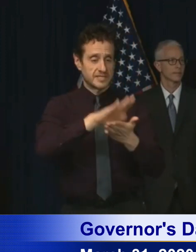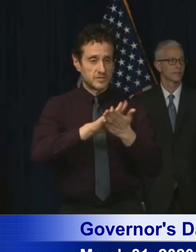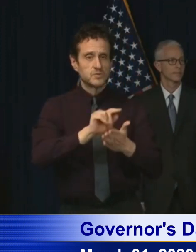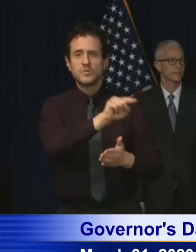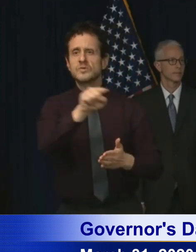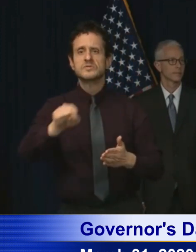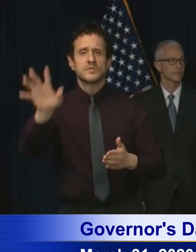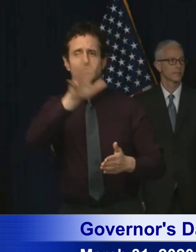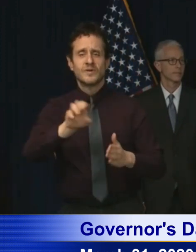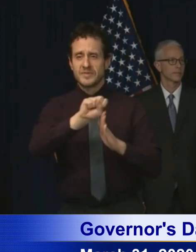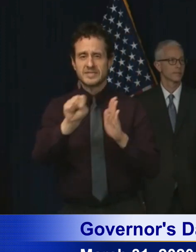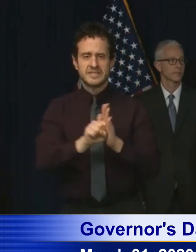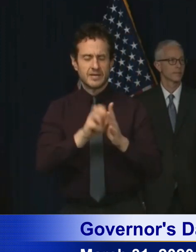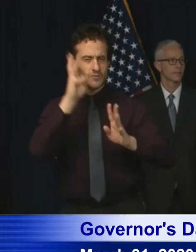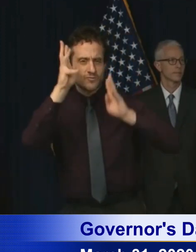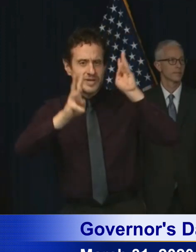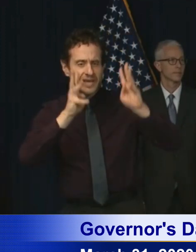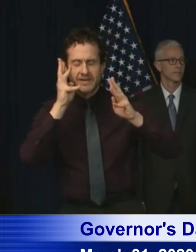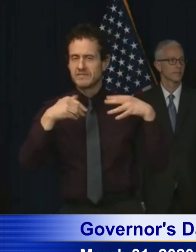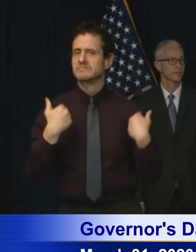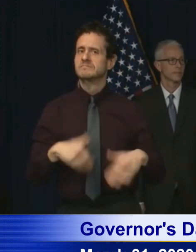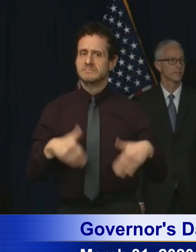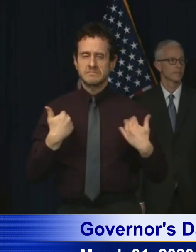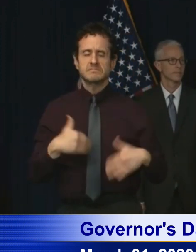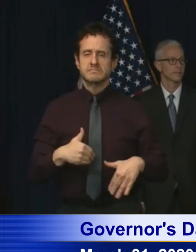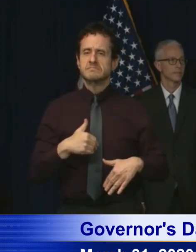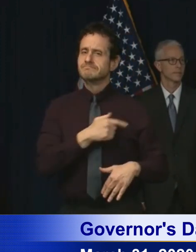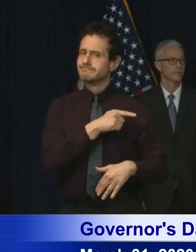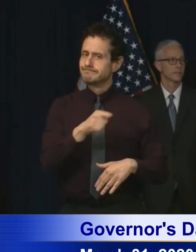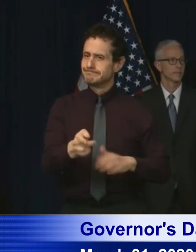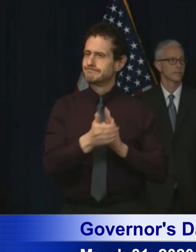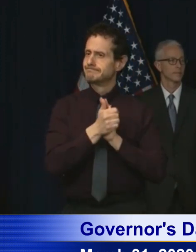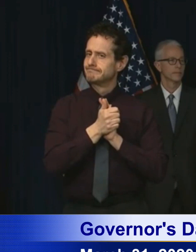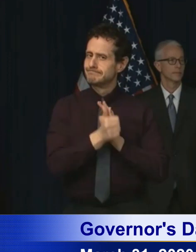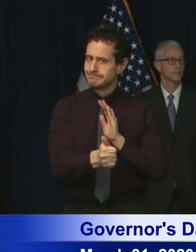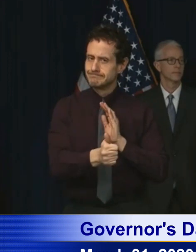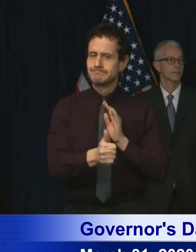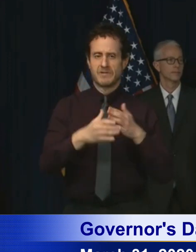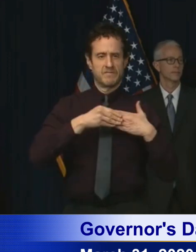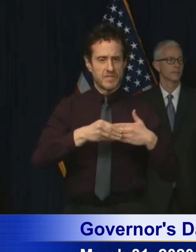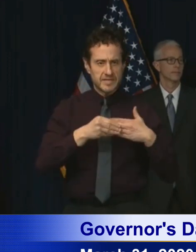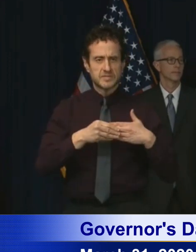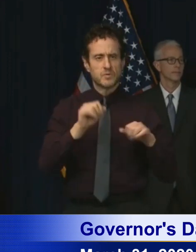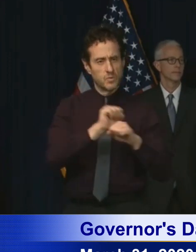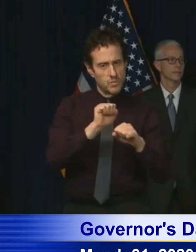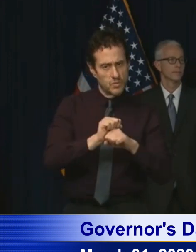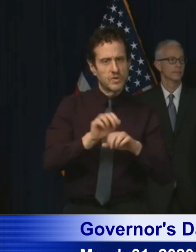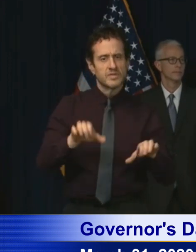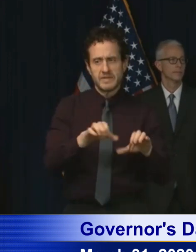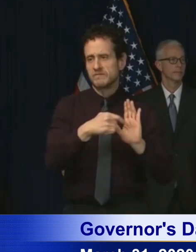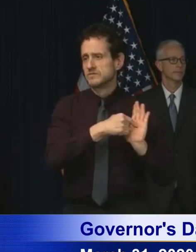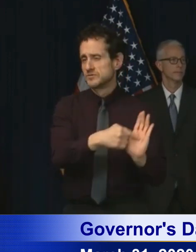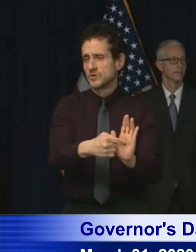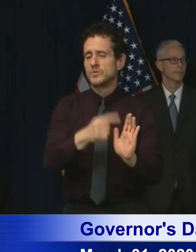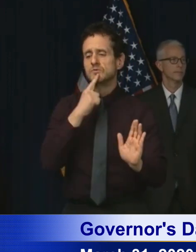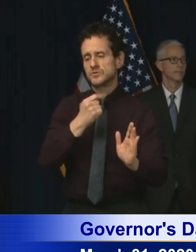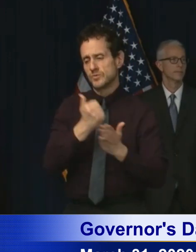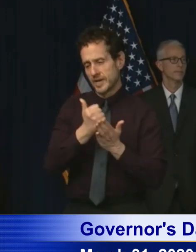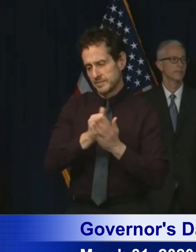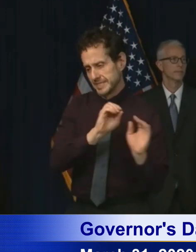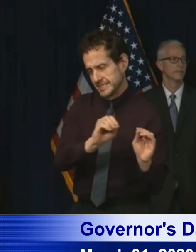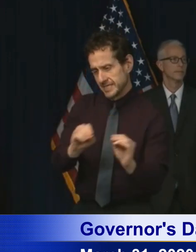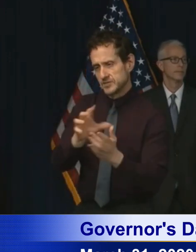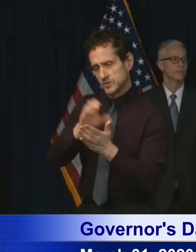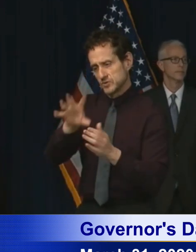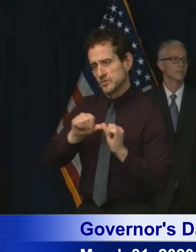state for their remarkably able and agile efforts that they've demonstrated providing